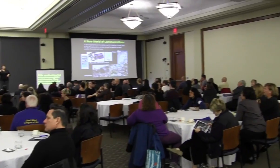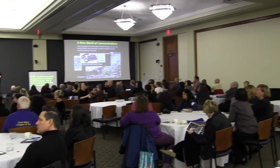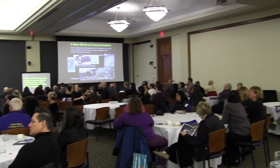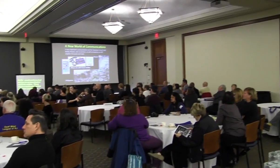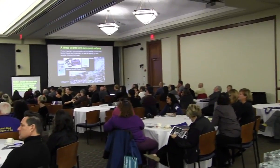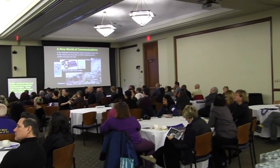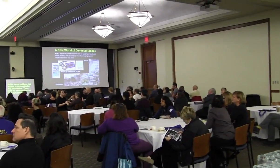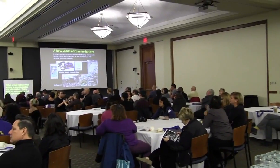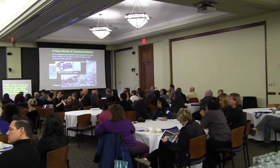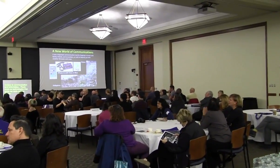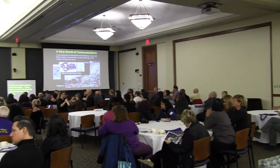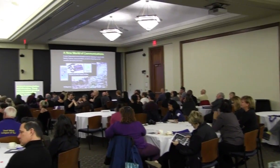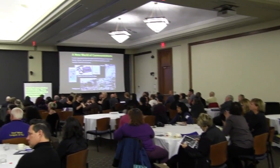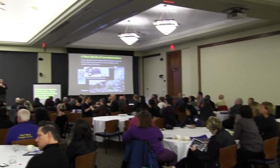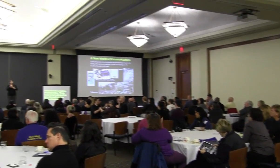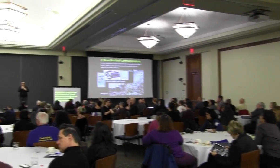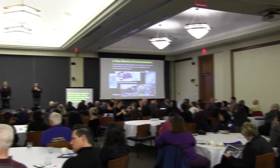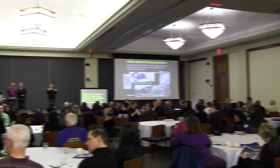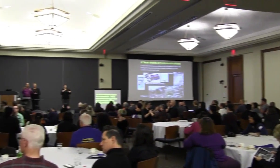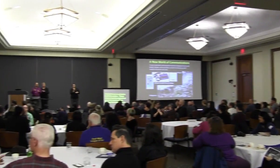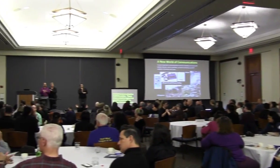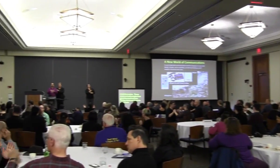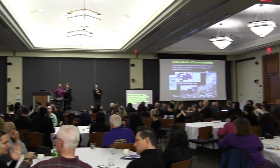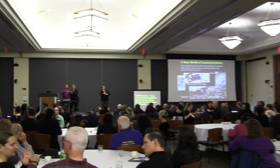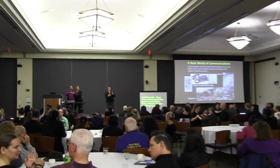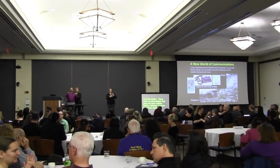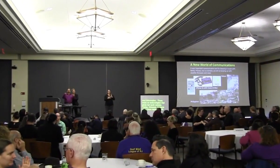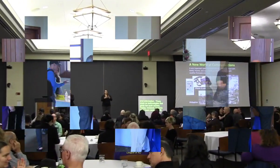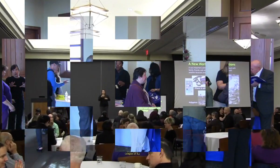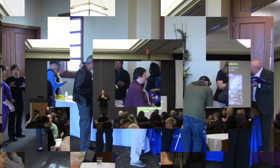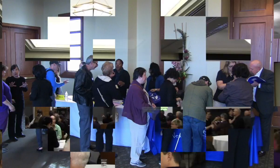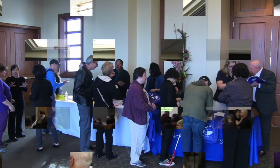Today, however, humans have been replaced with technology, and it's no...